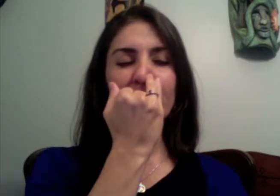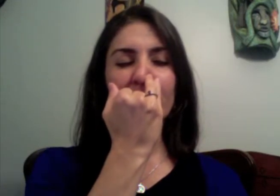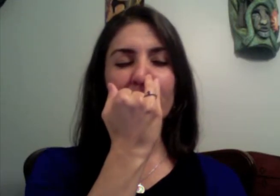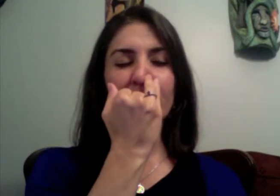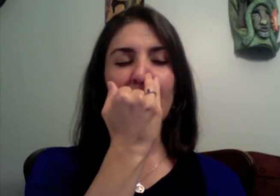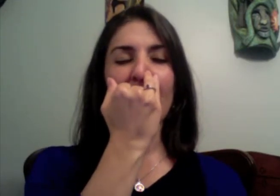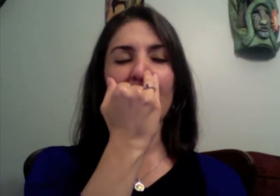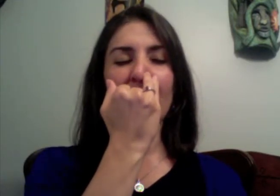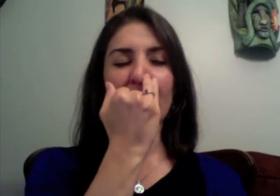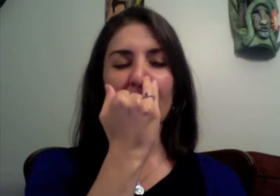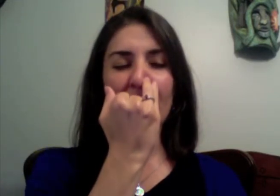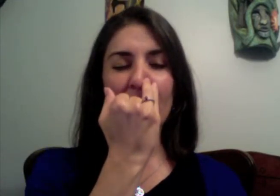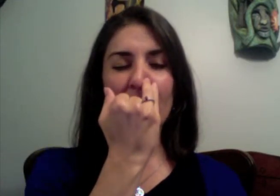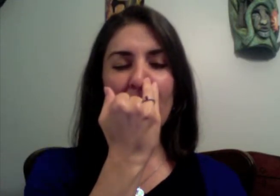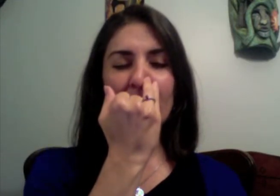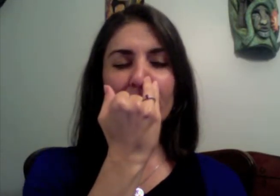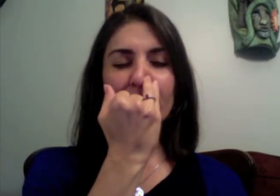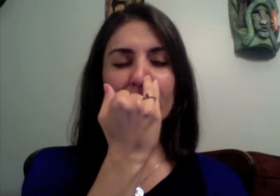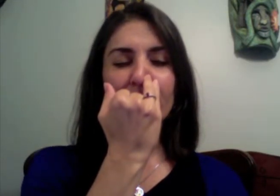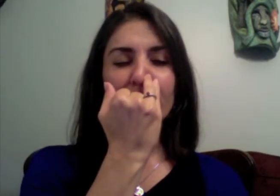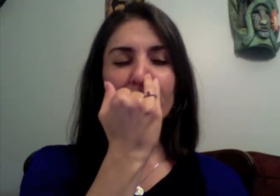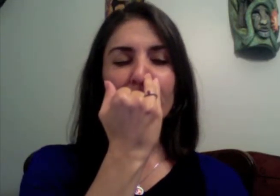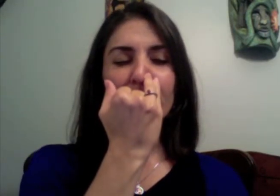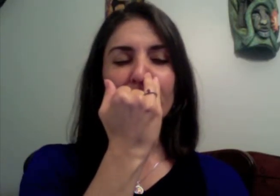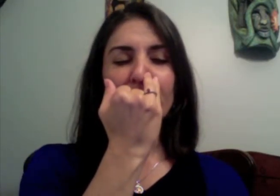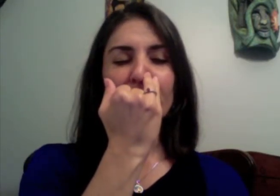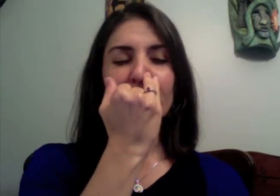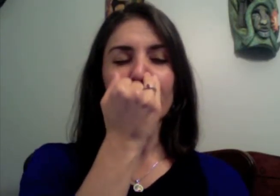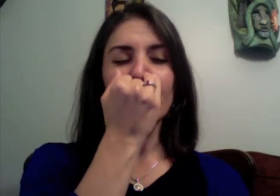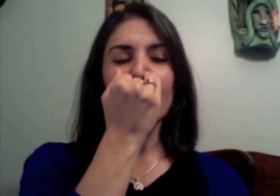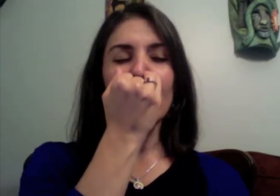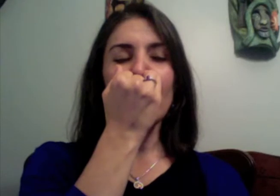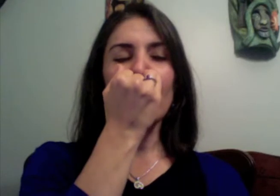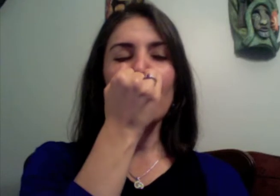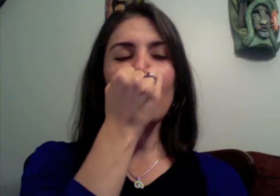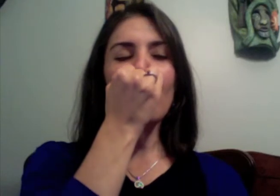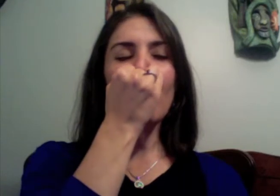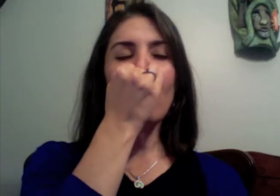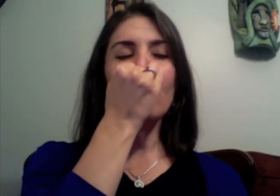inhale right for four hold